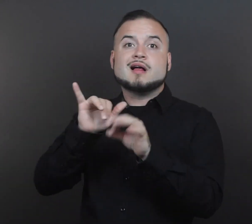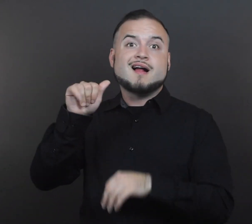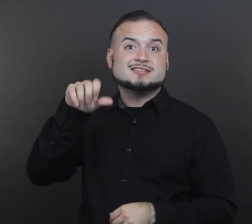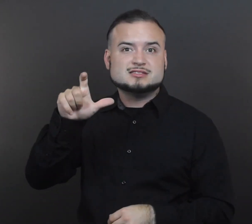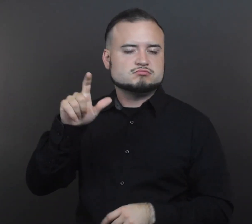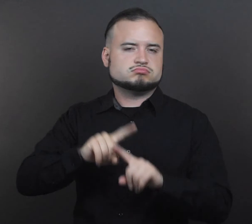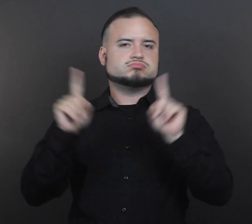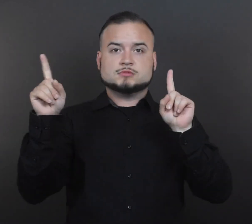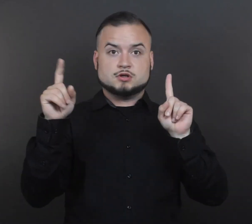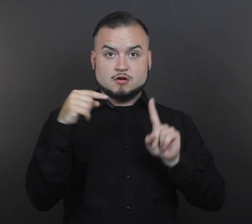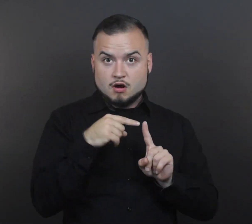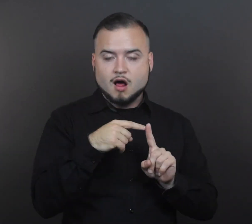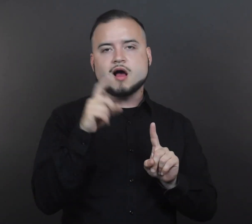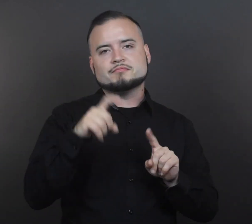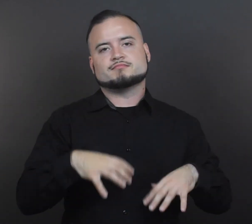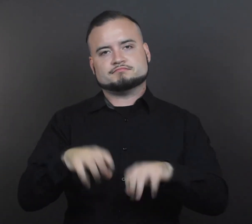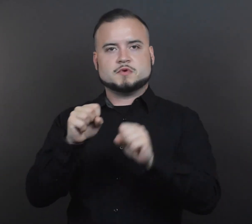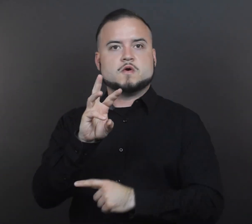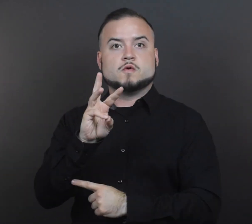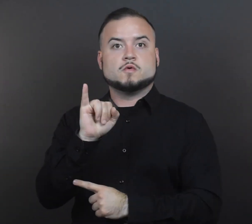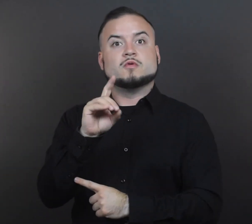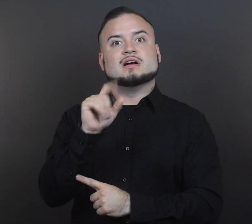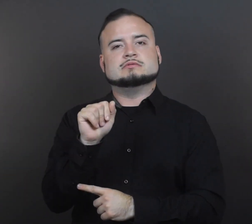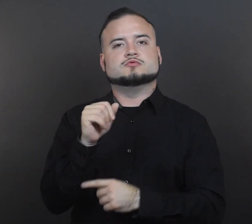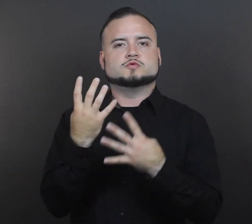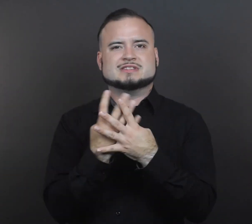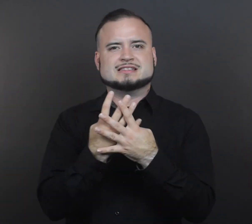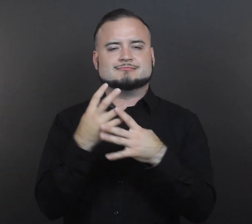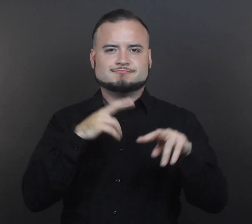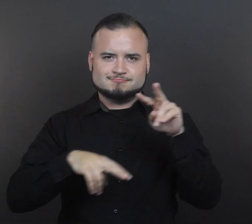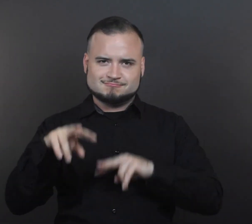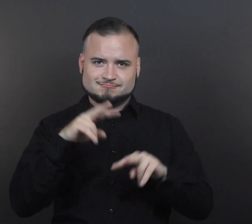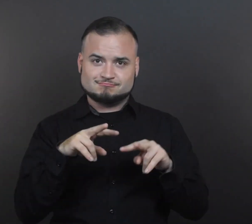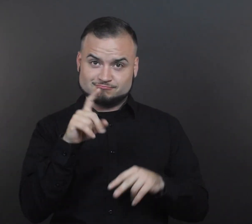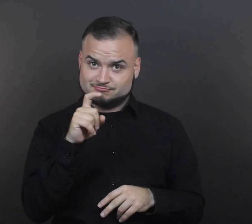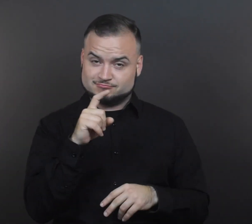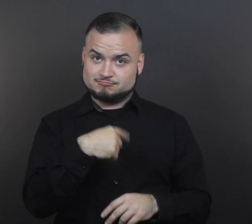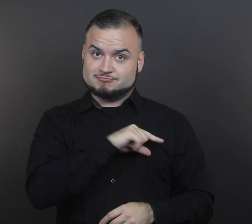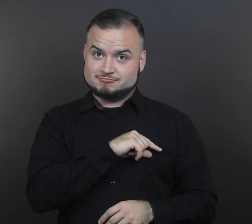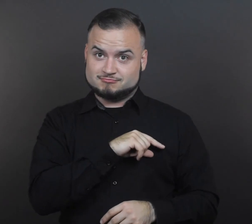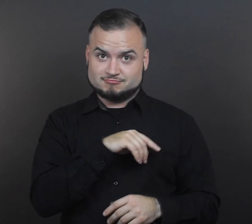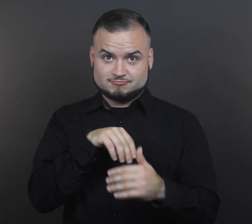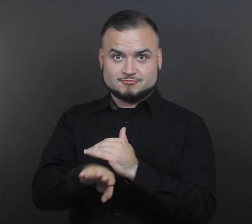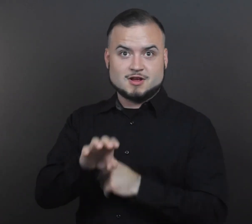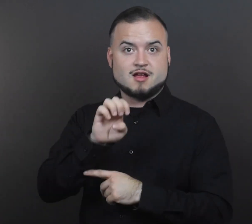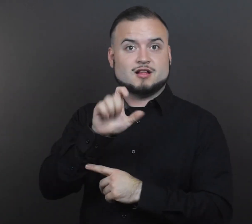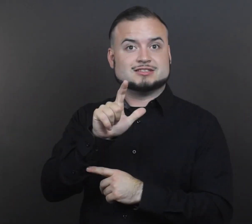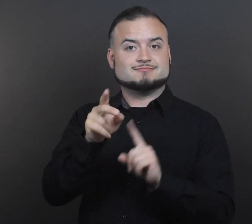will take the WIDA screener to determine eligibility for English learner status and